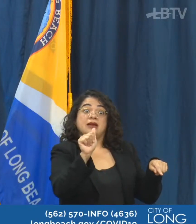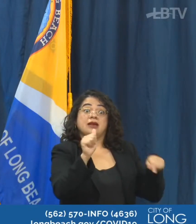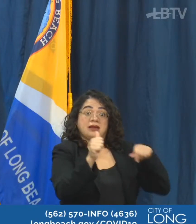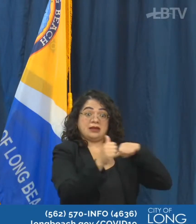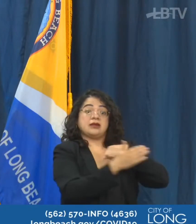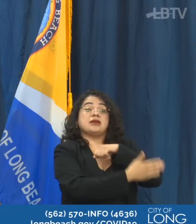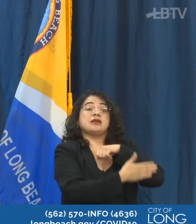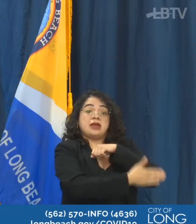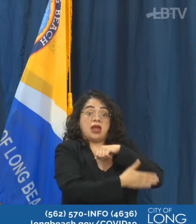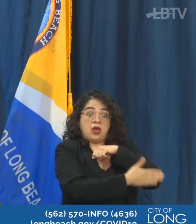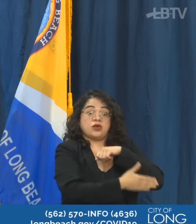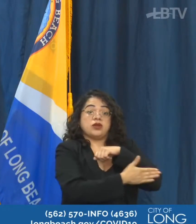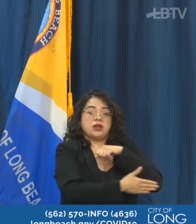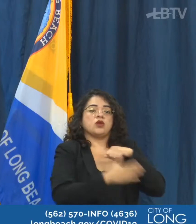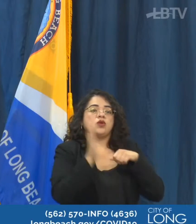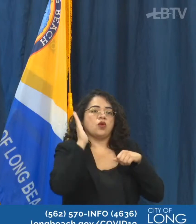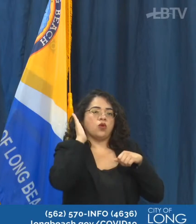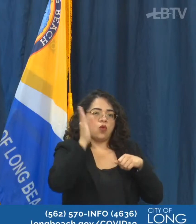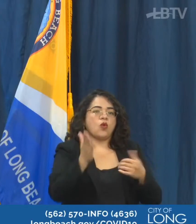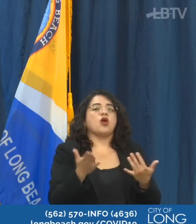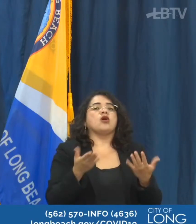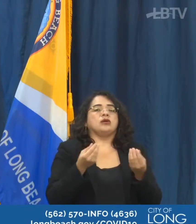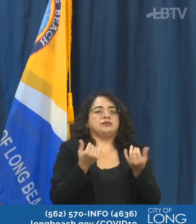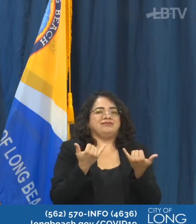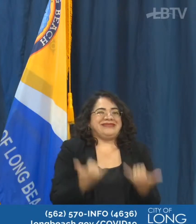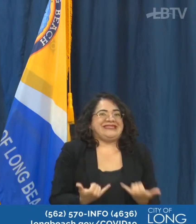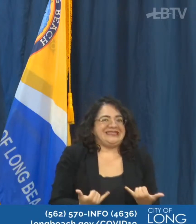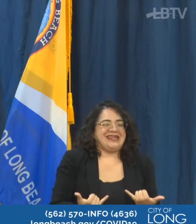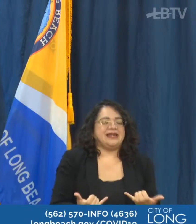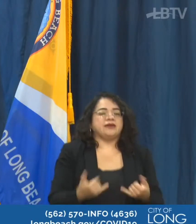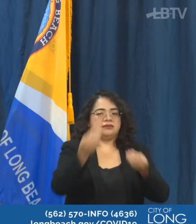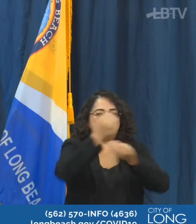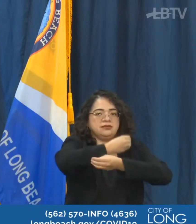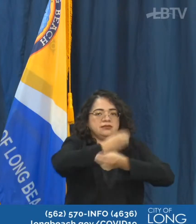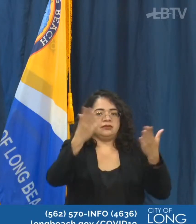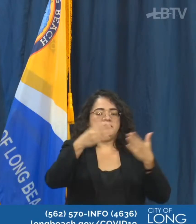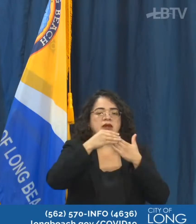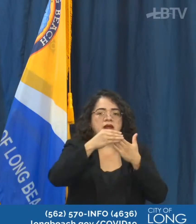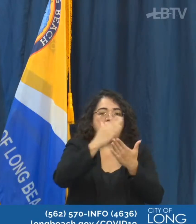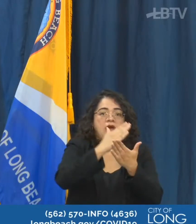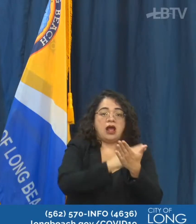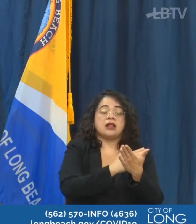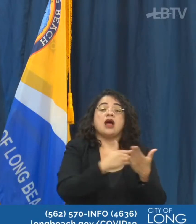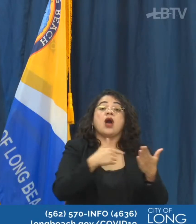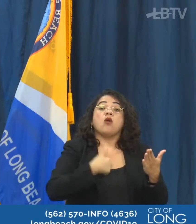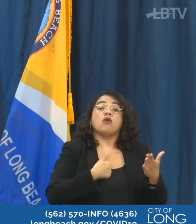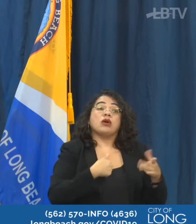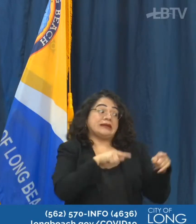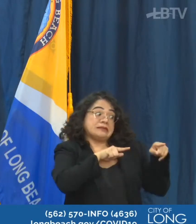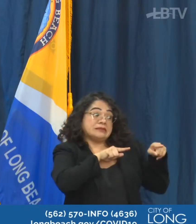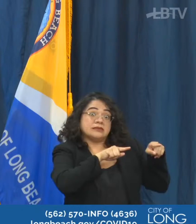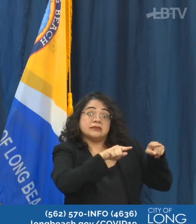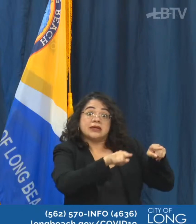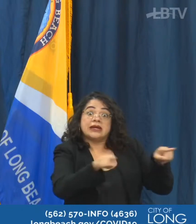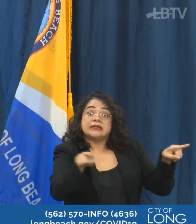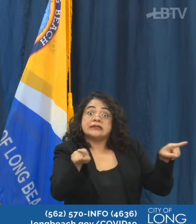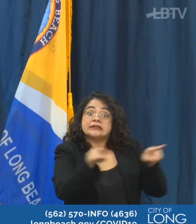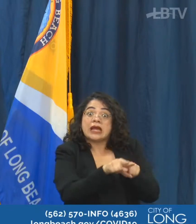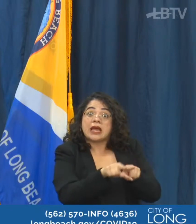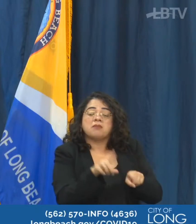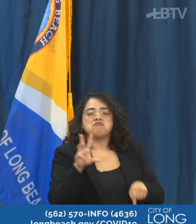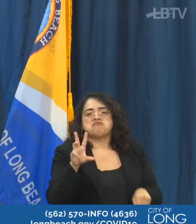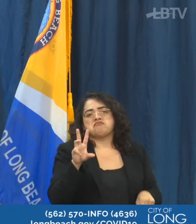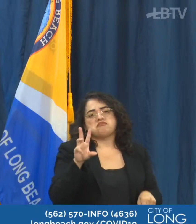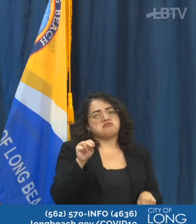And we not we may not be completely aligned with LA County in every instance. And we want to also explain why